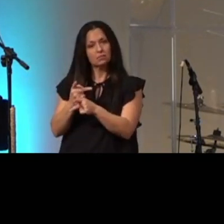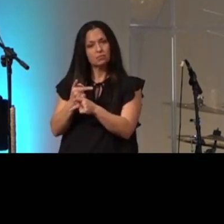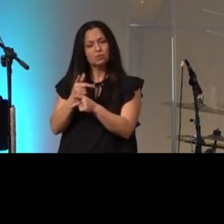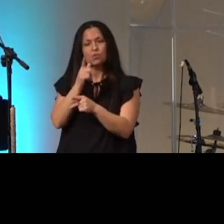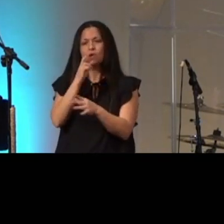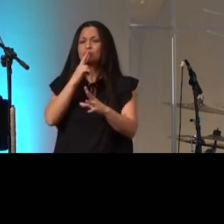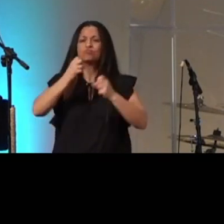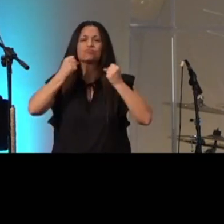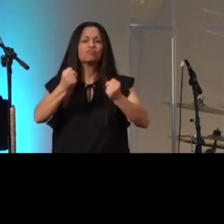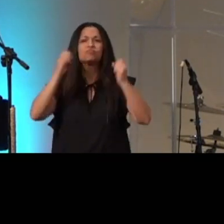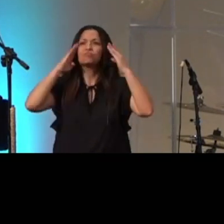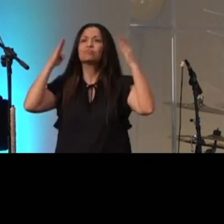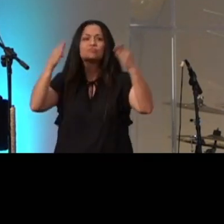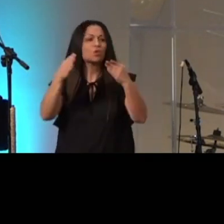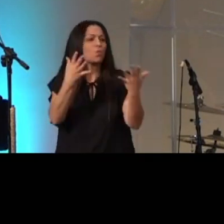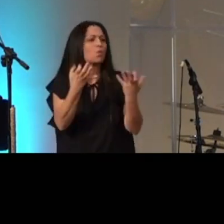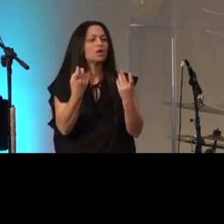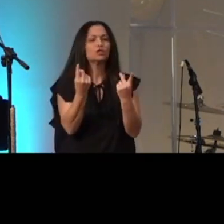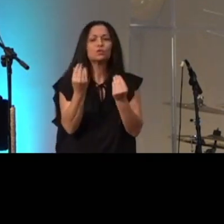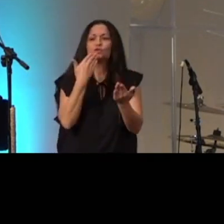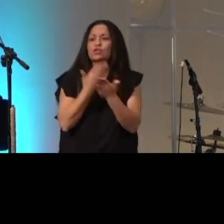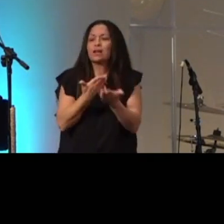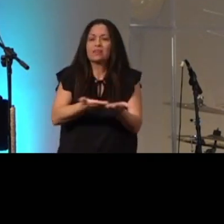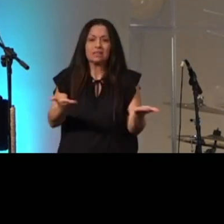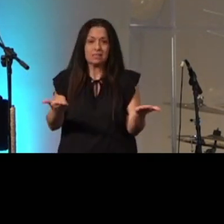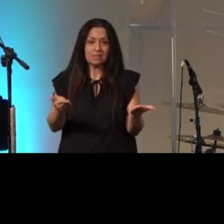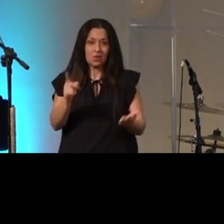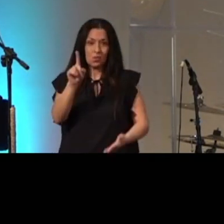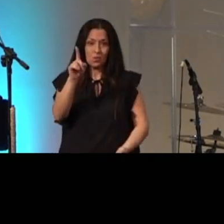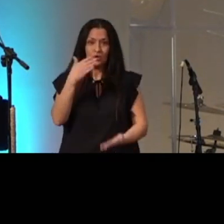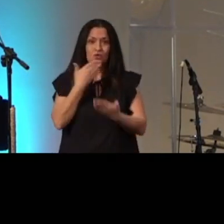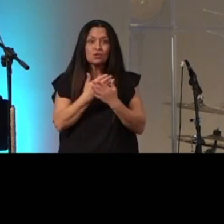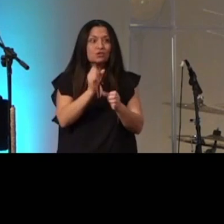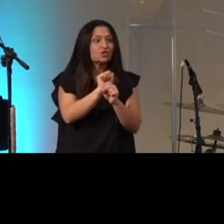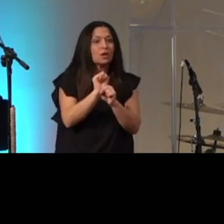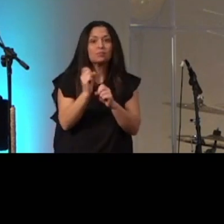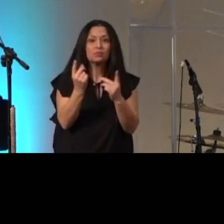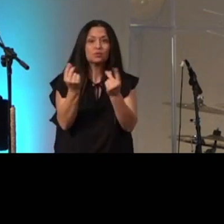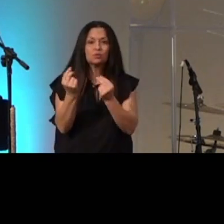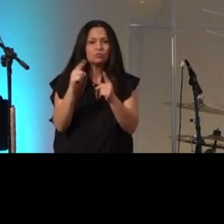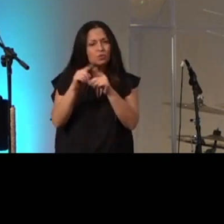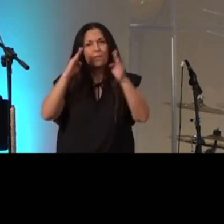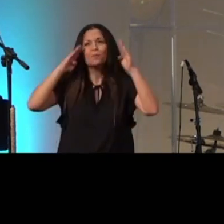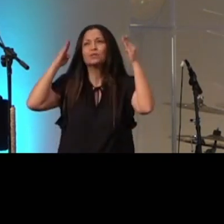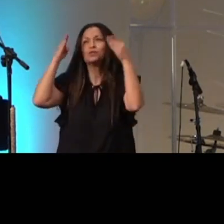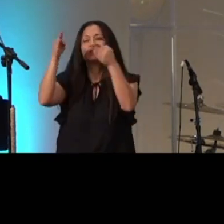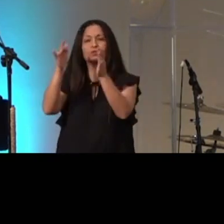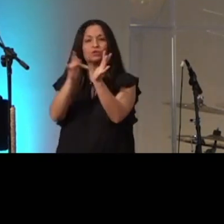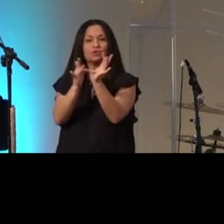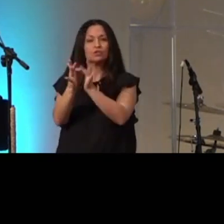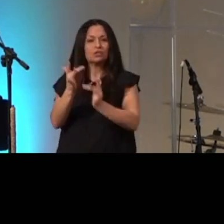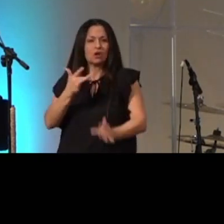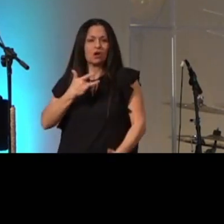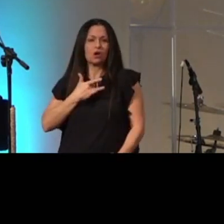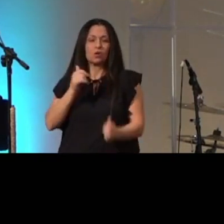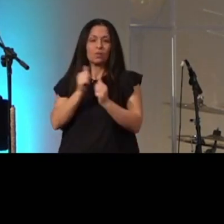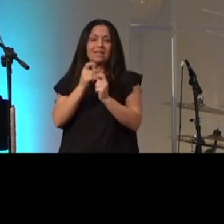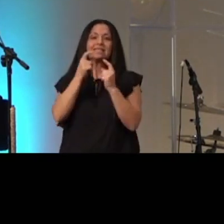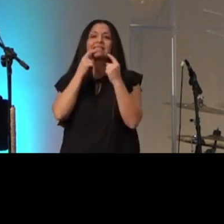zealous for good works one of those good works is to pursue Jesus with a single